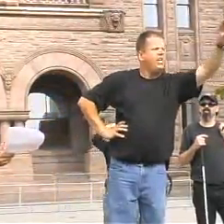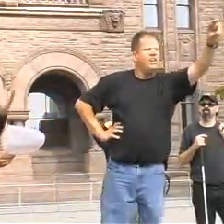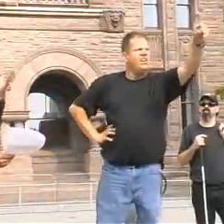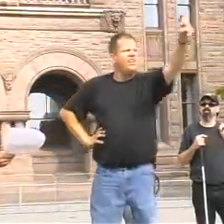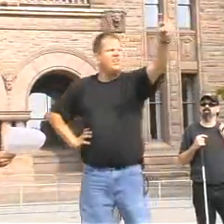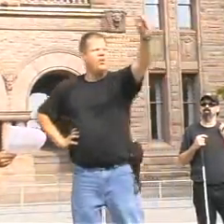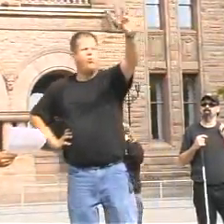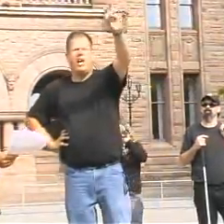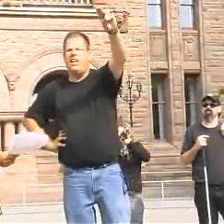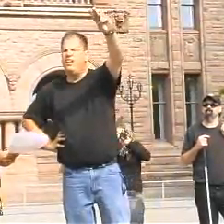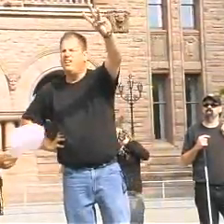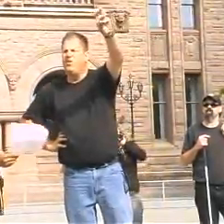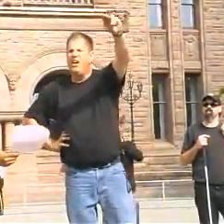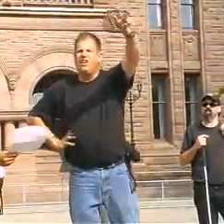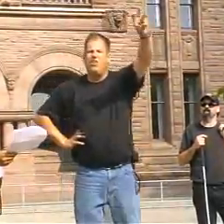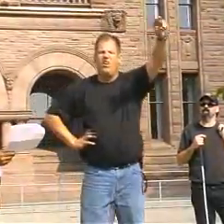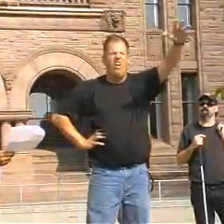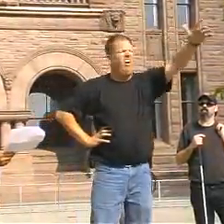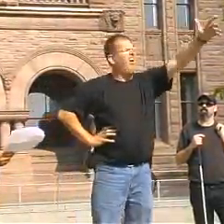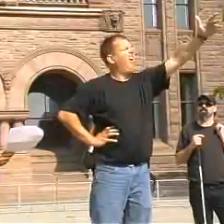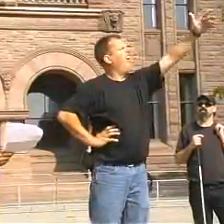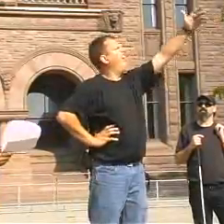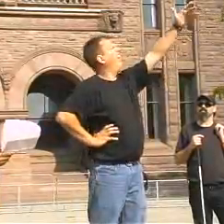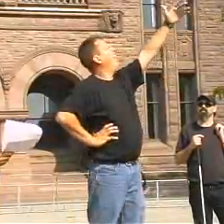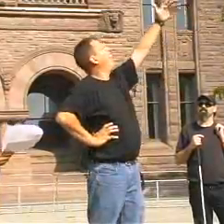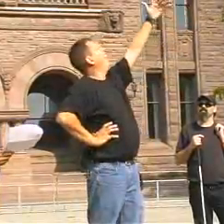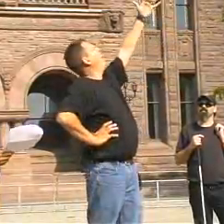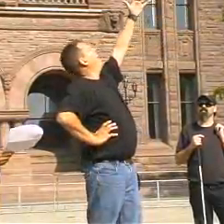When did deaf people first appear on the face of this earth?